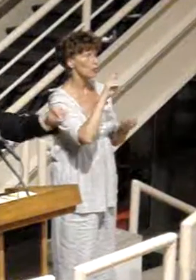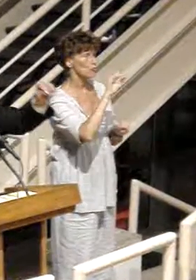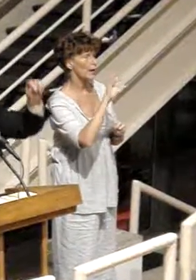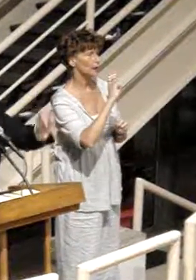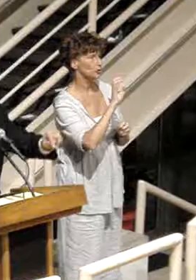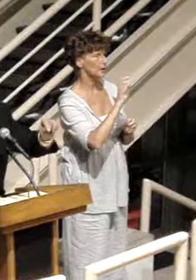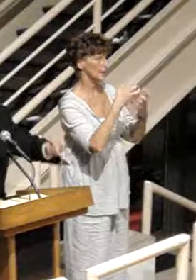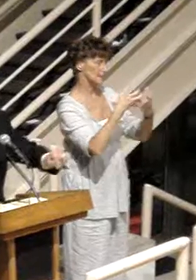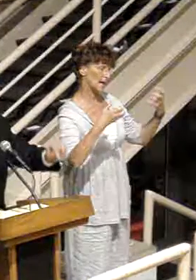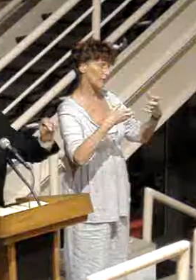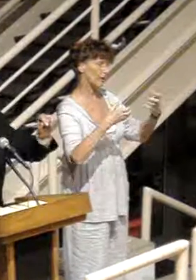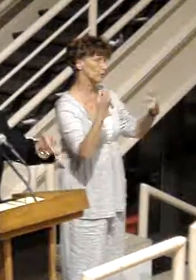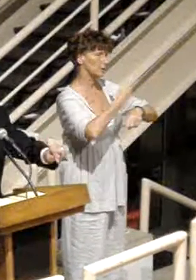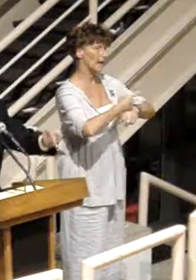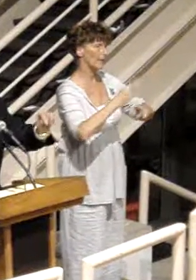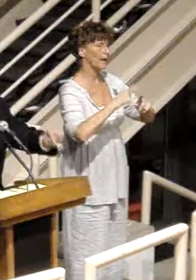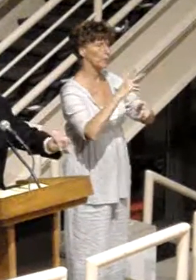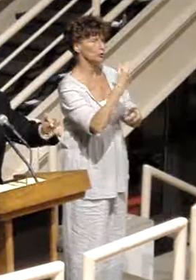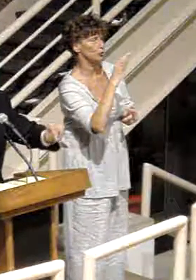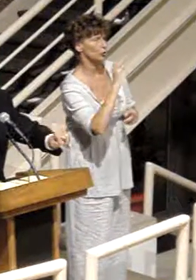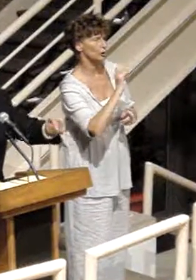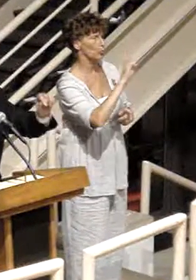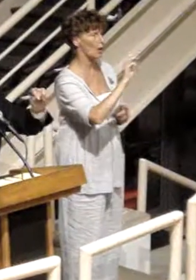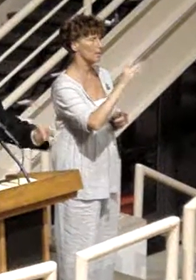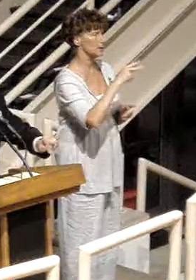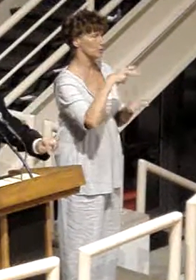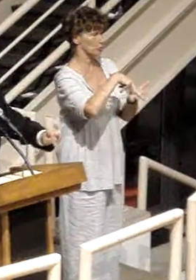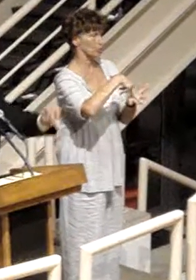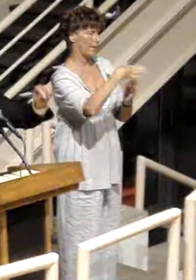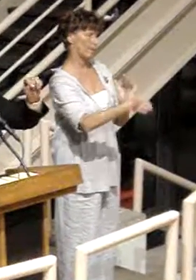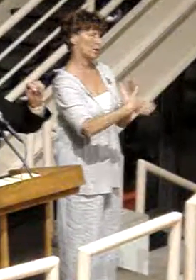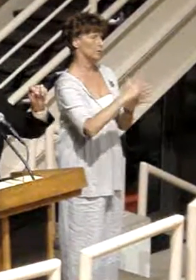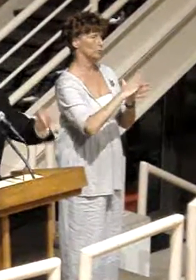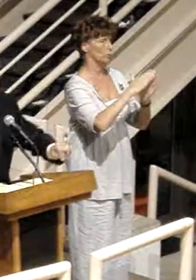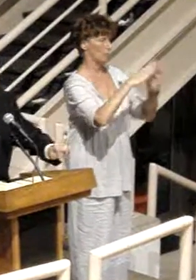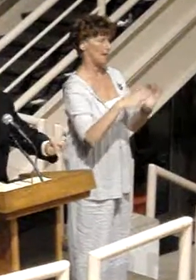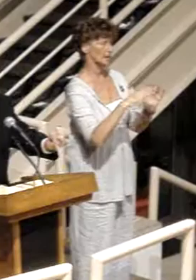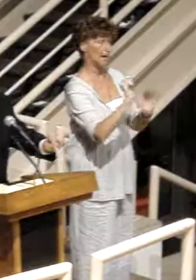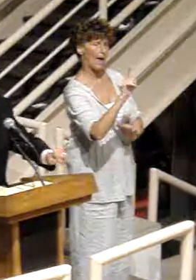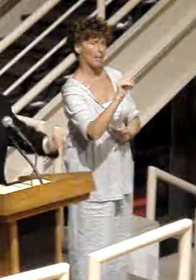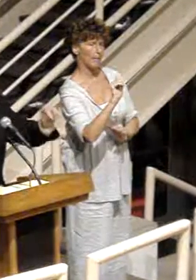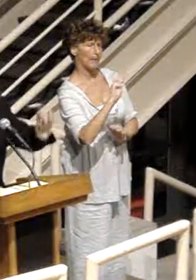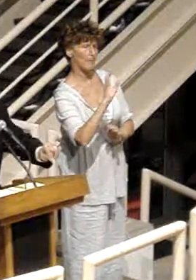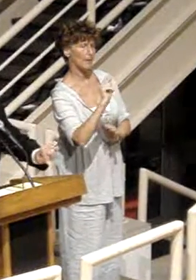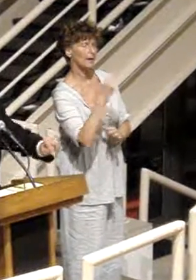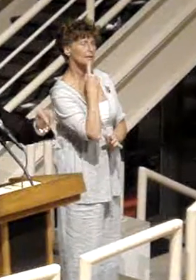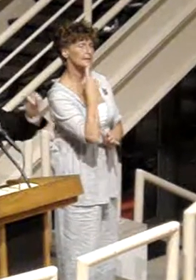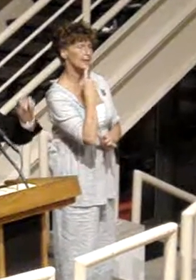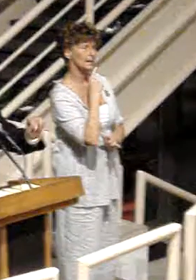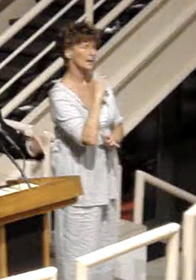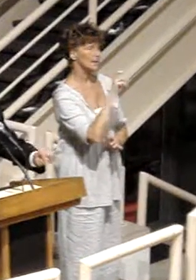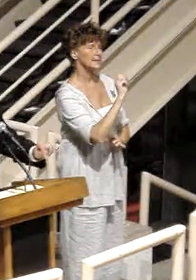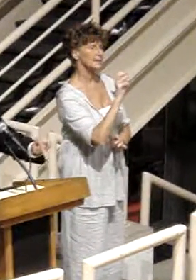than when George Wallace stood in front of the schoolhouse floor in Alabama and Sanders, segregation